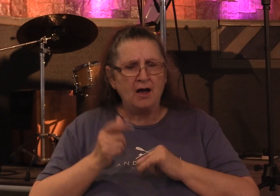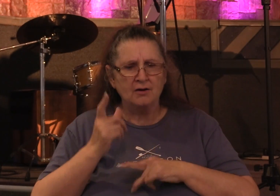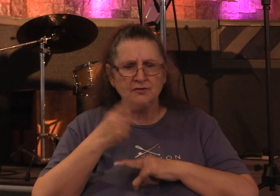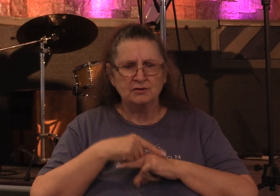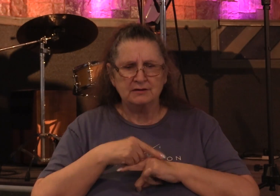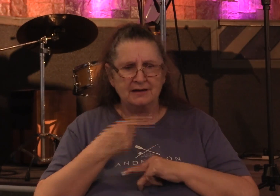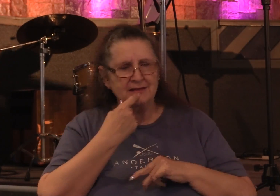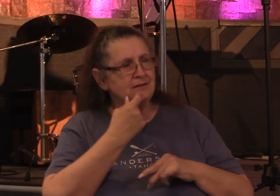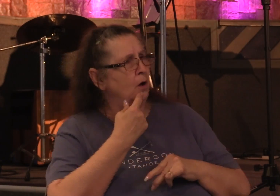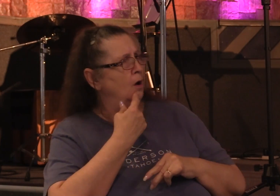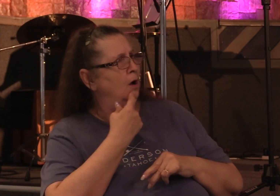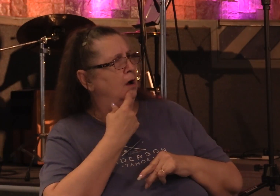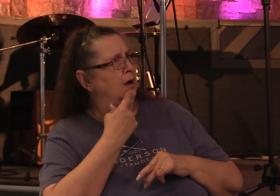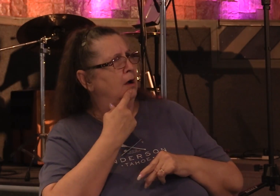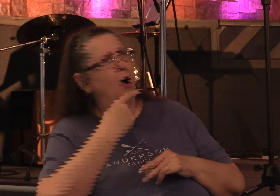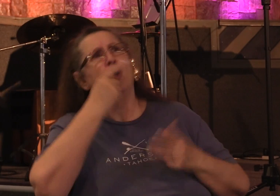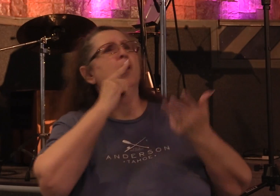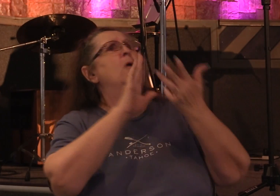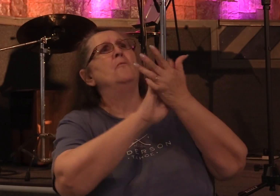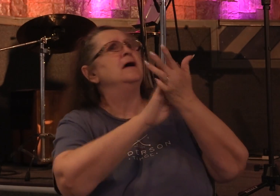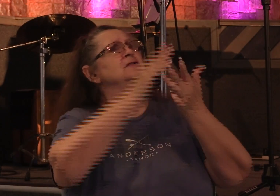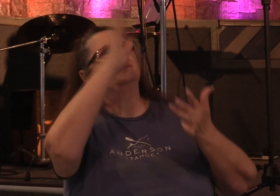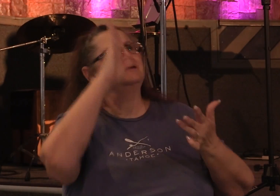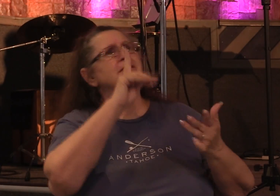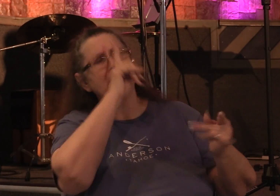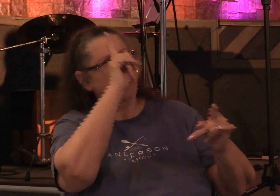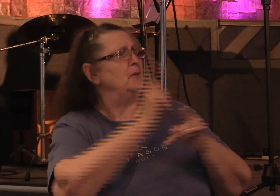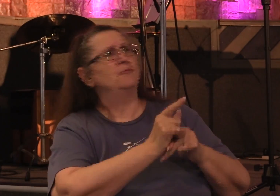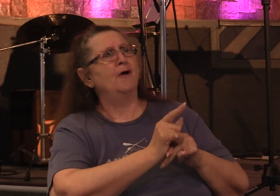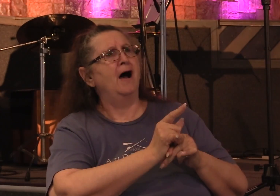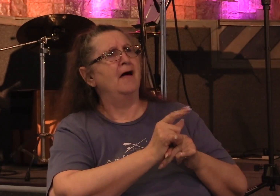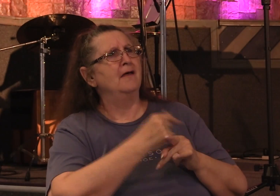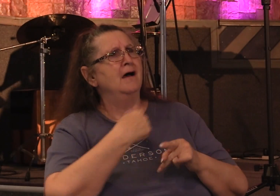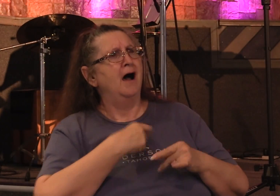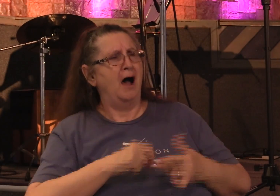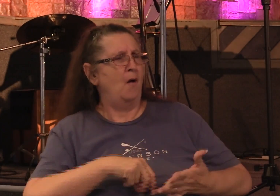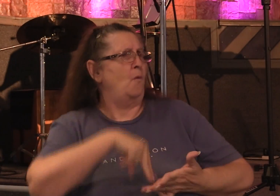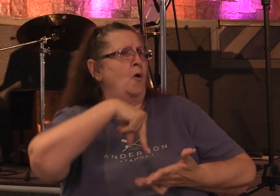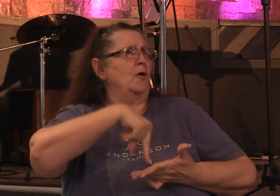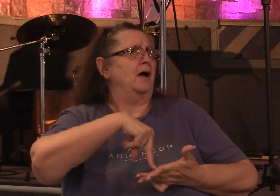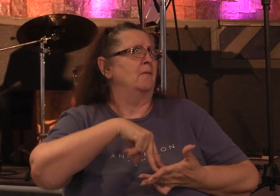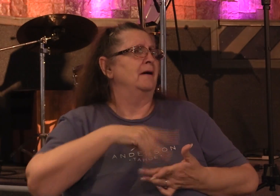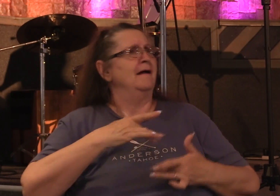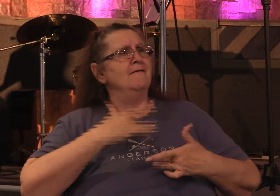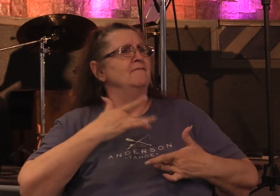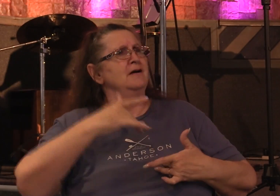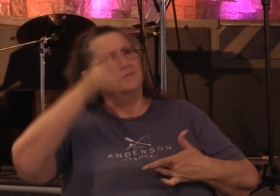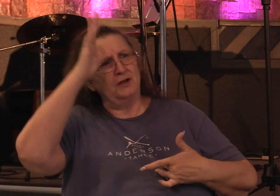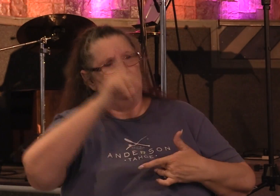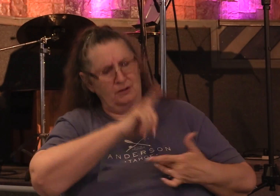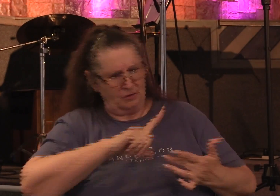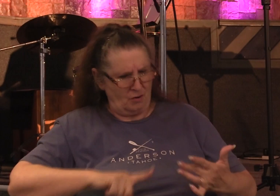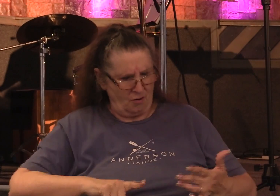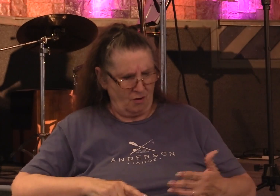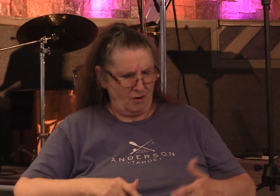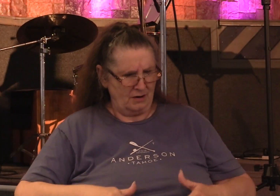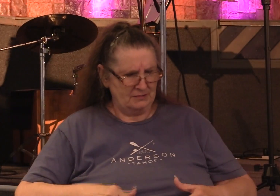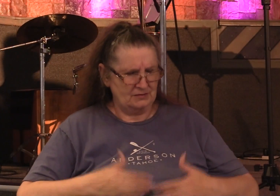know they're like oh praise be to god brother and you know i just woke up and felt the lord's presence in my breath and it's like